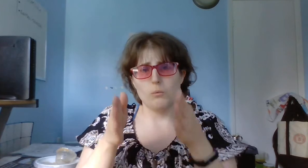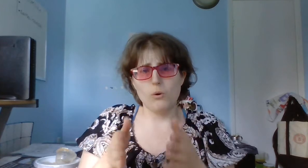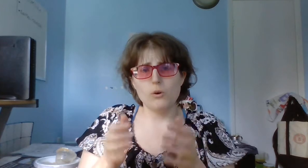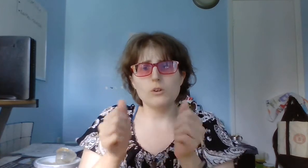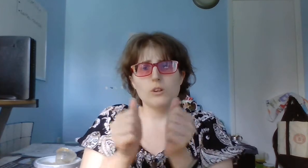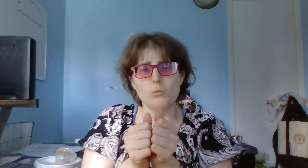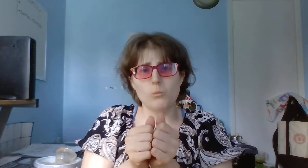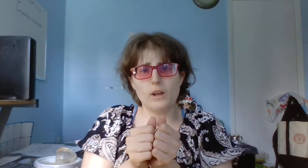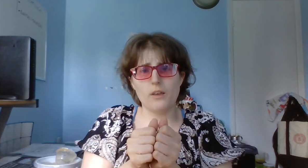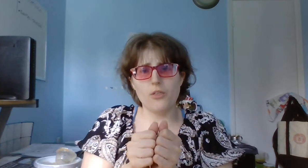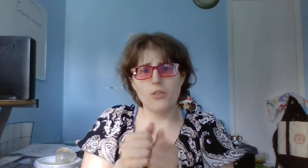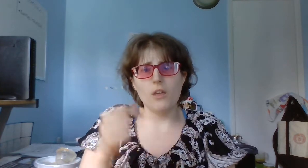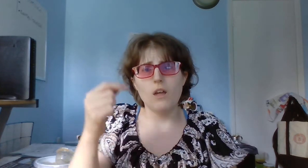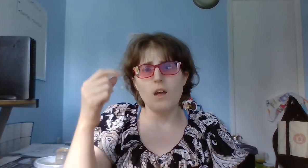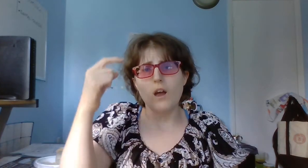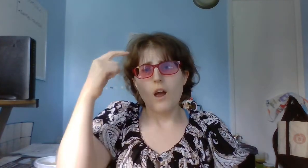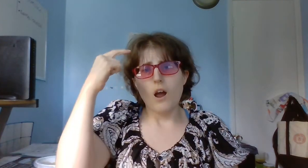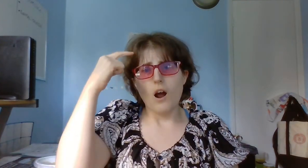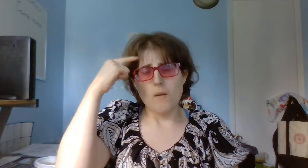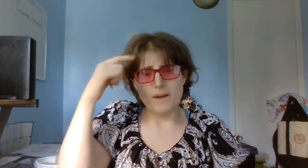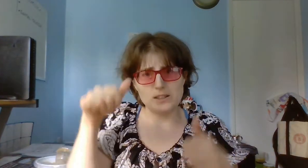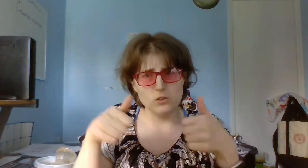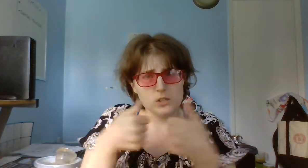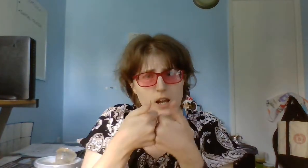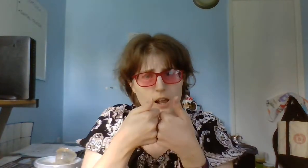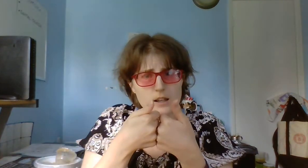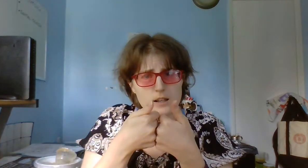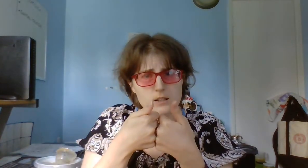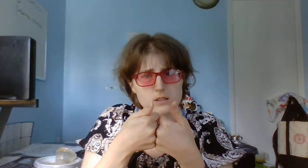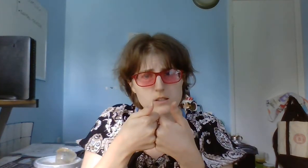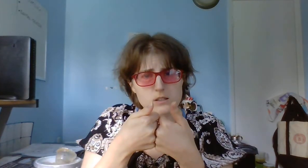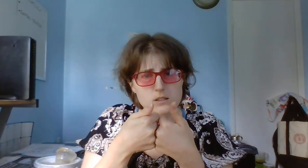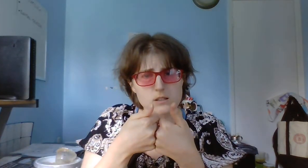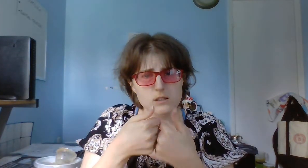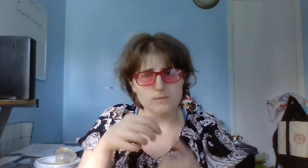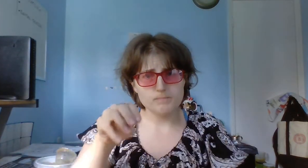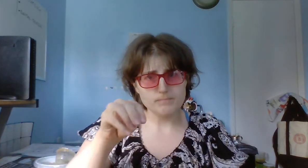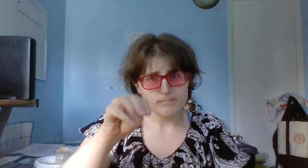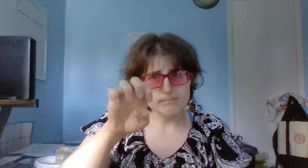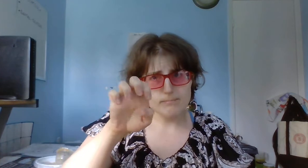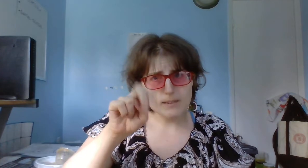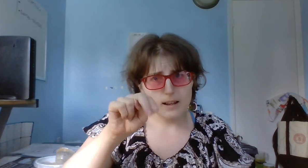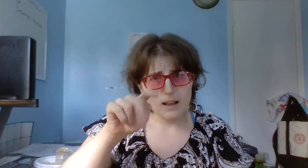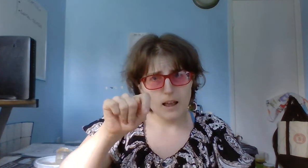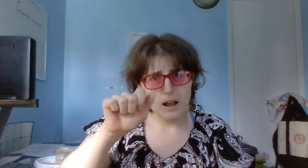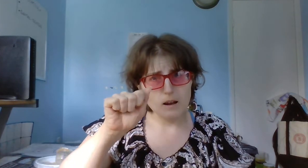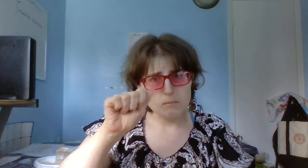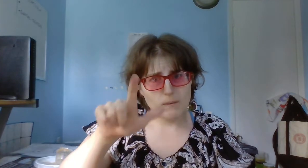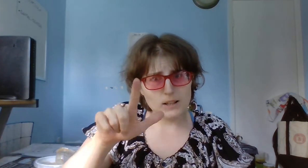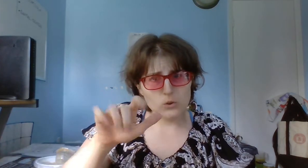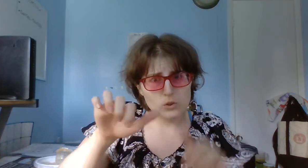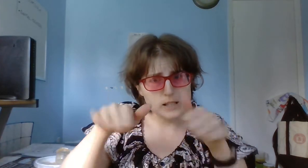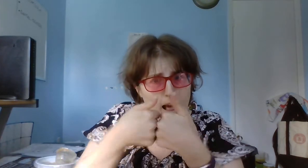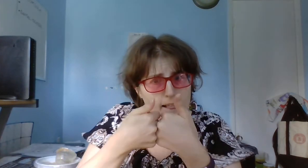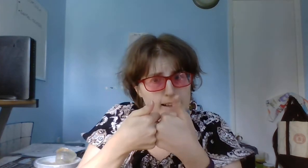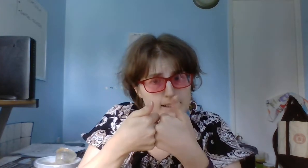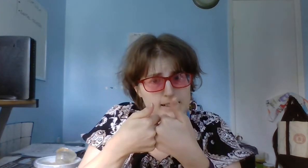a person with a mental challenge, mental challenge